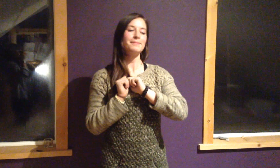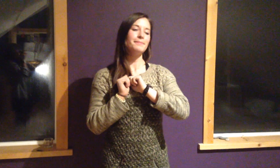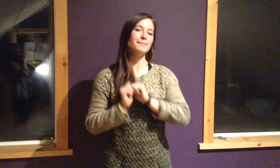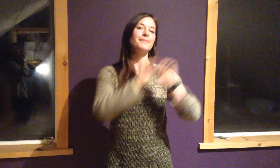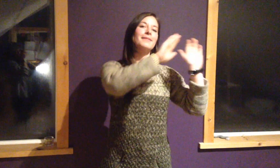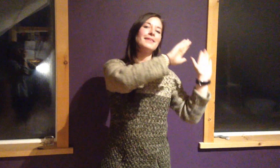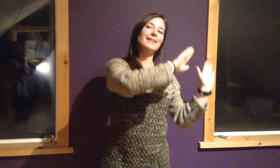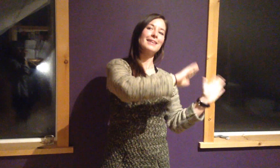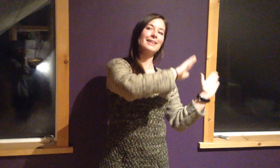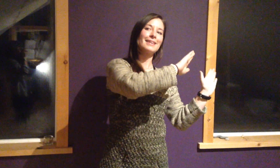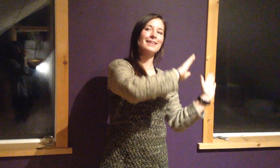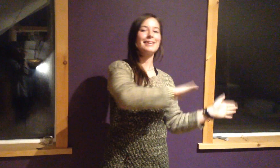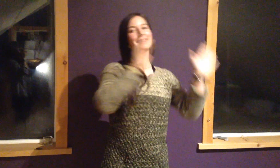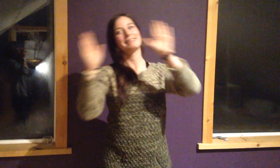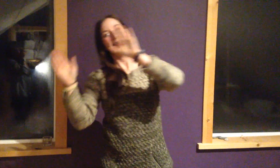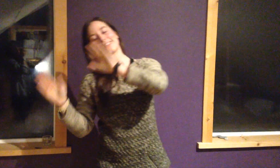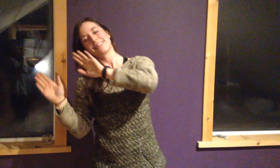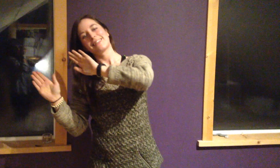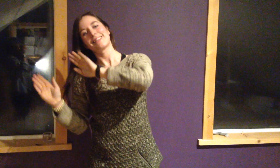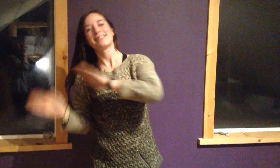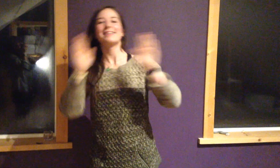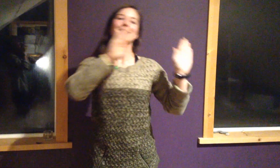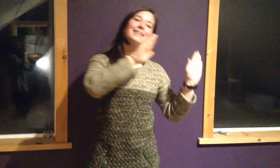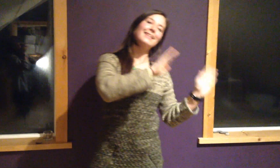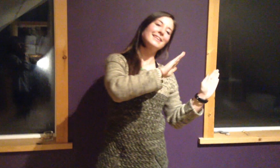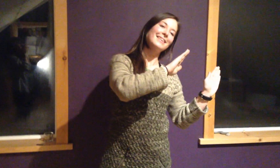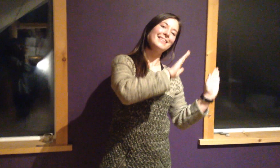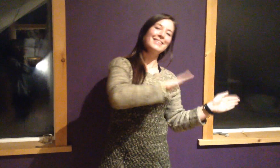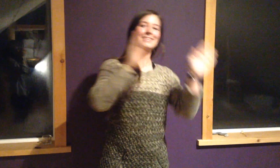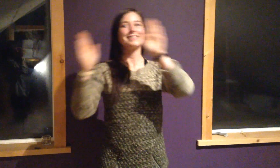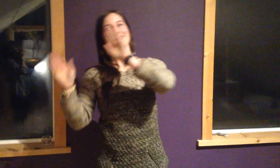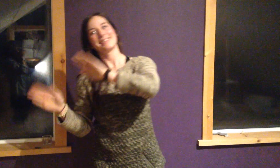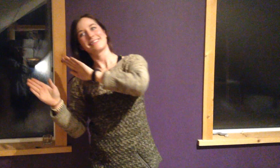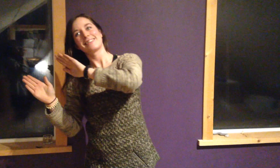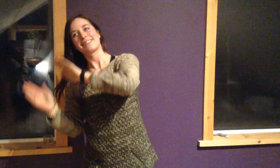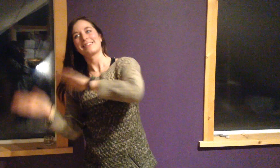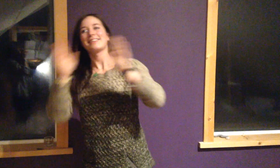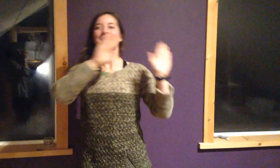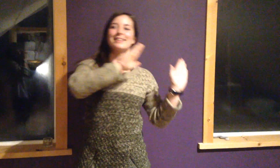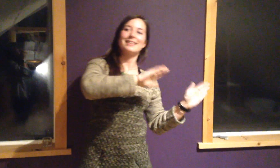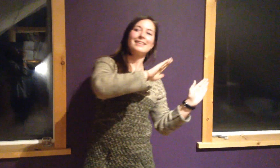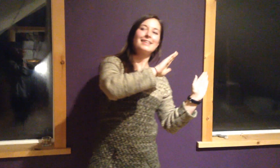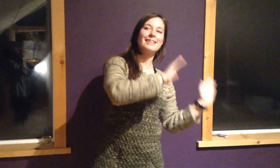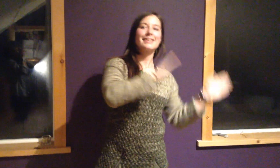I know that I can uplift. I know that